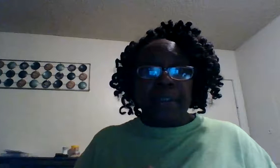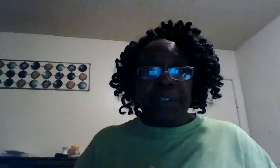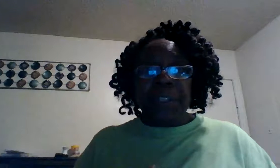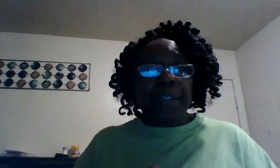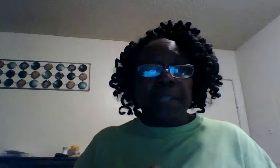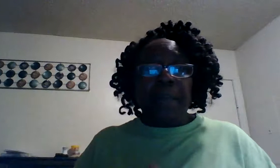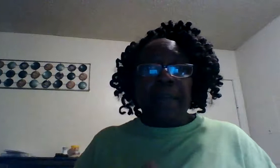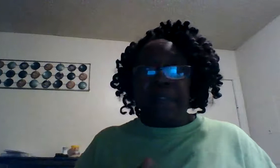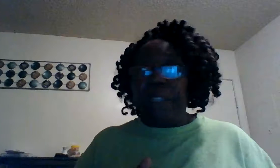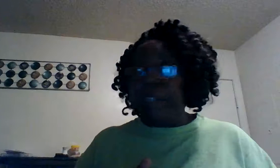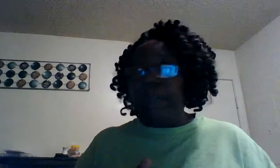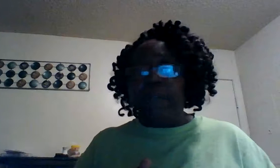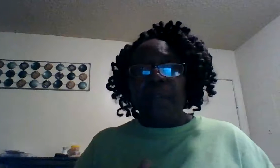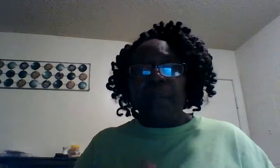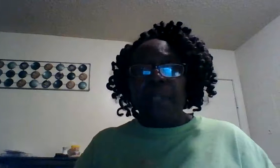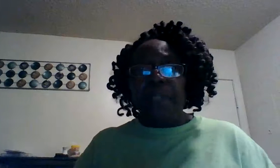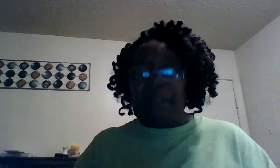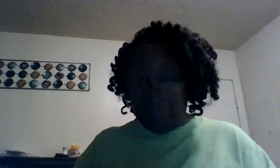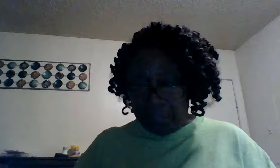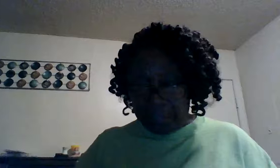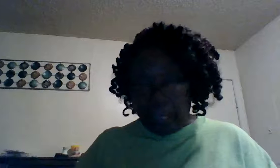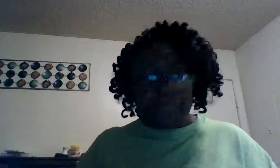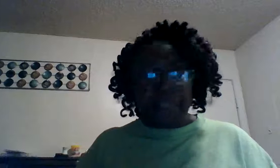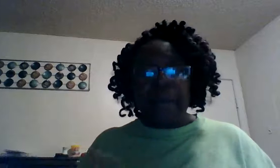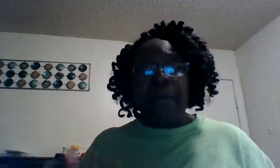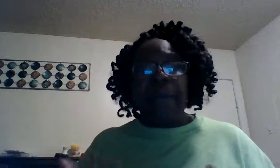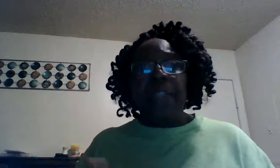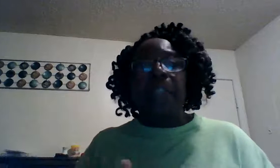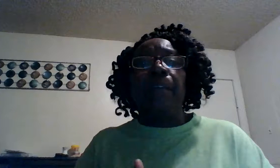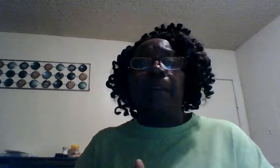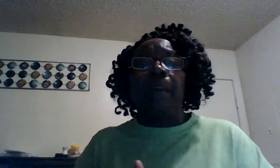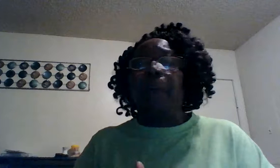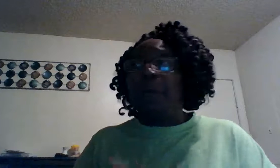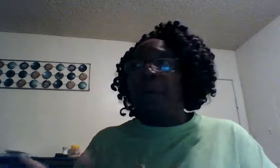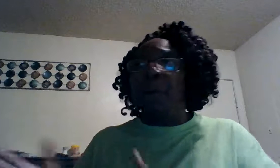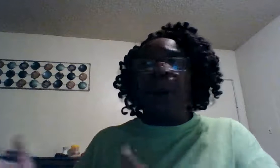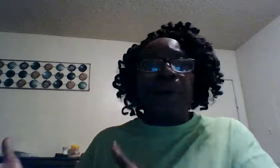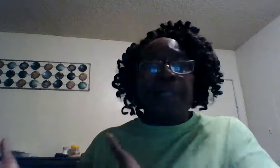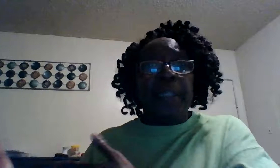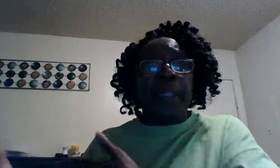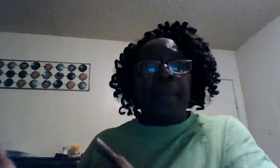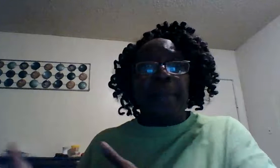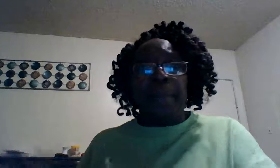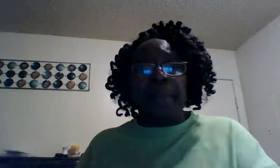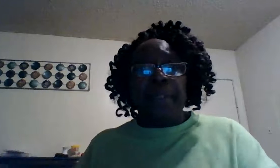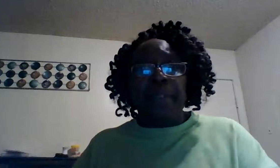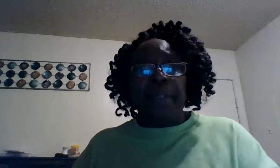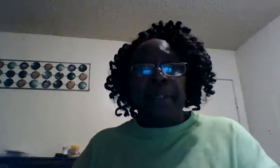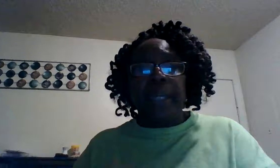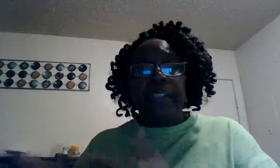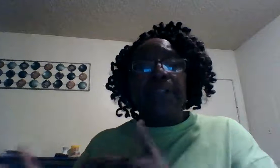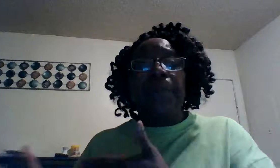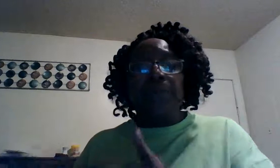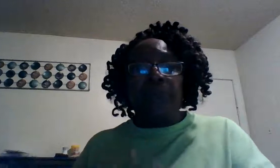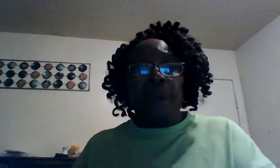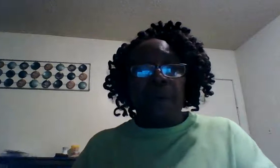jesus said offense gonna come he told his disciples he said offense gonna come but woe unto them they do you wrong